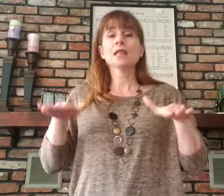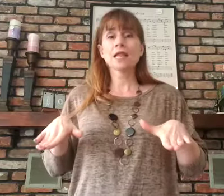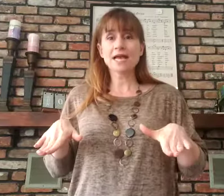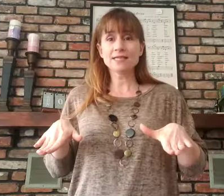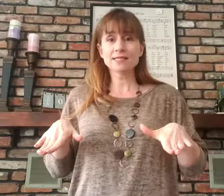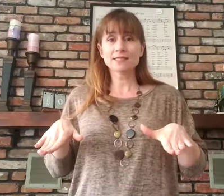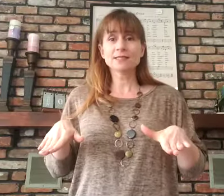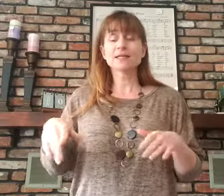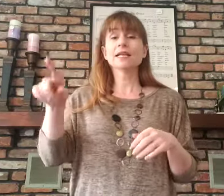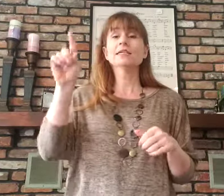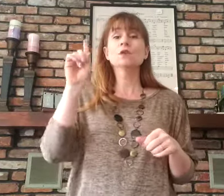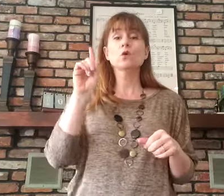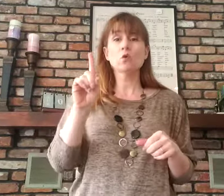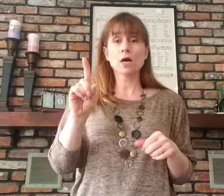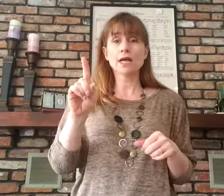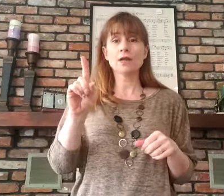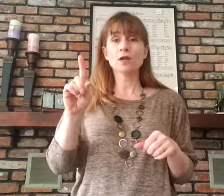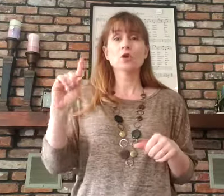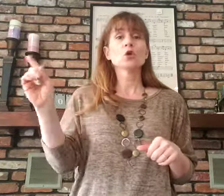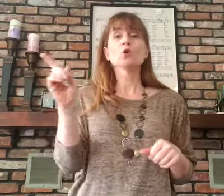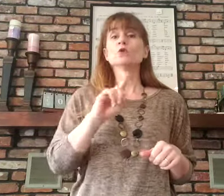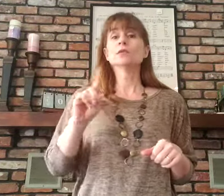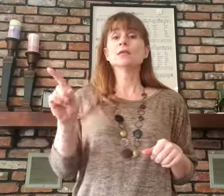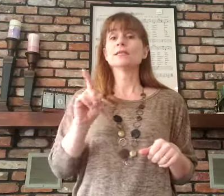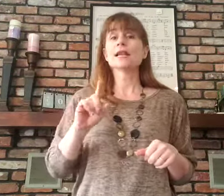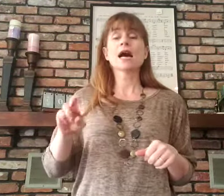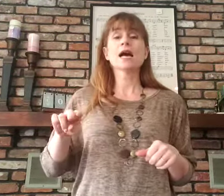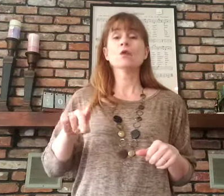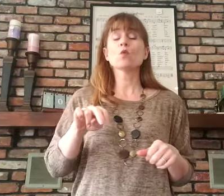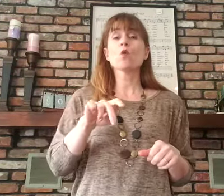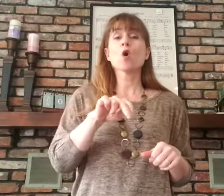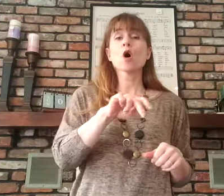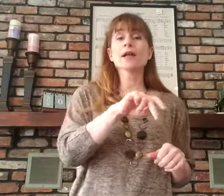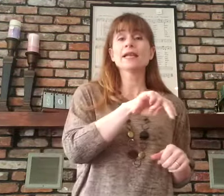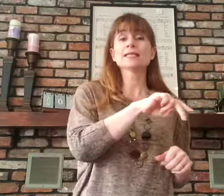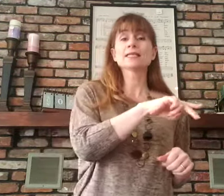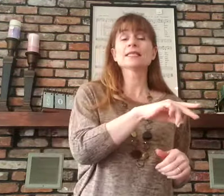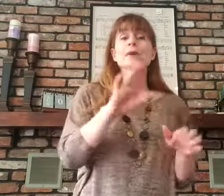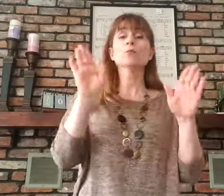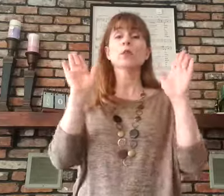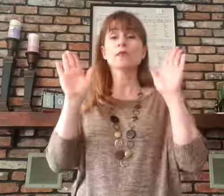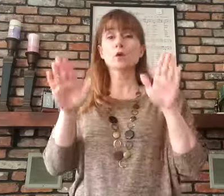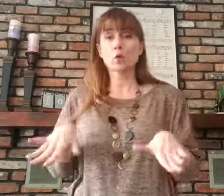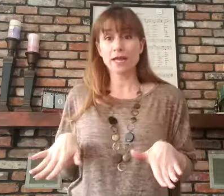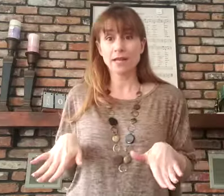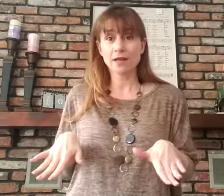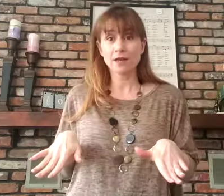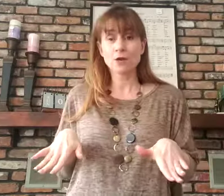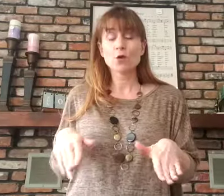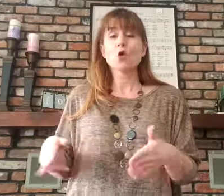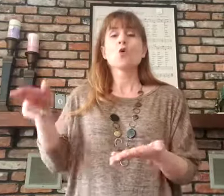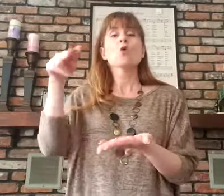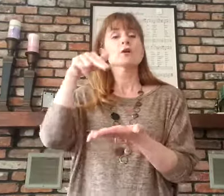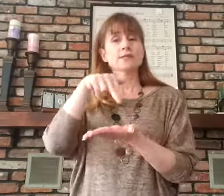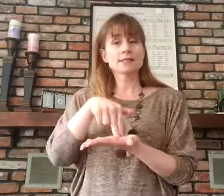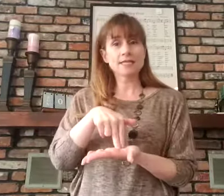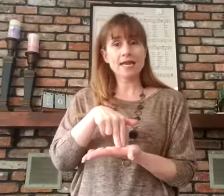Blessed is the one who does not walk in step with the wicked, or stand